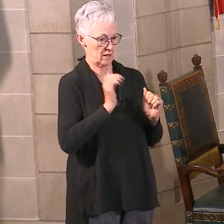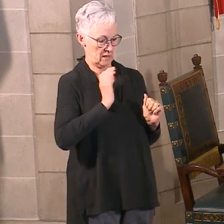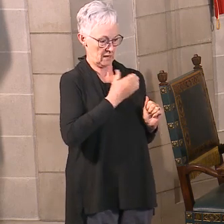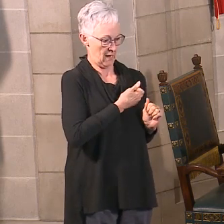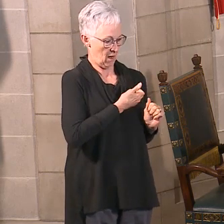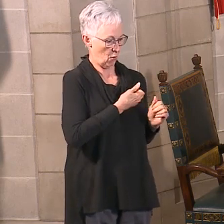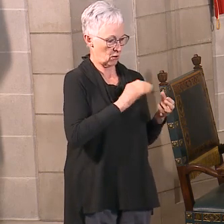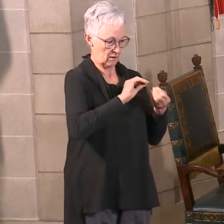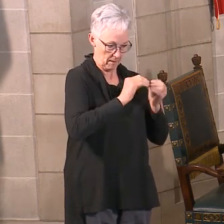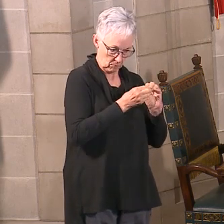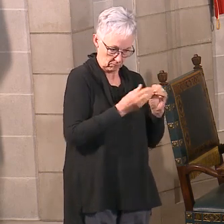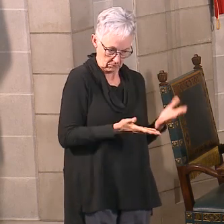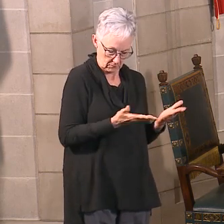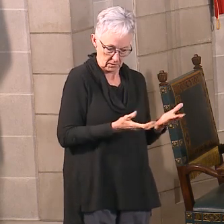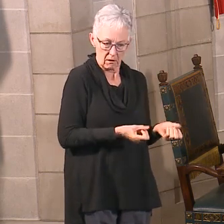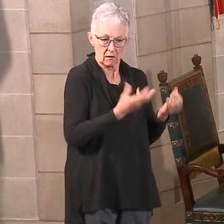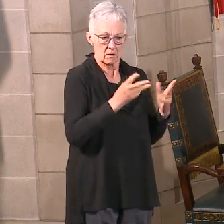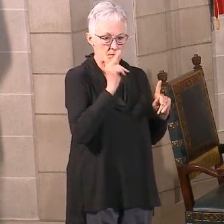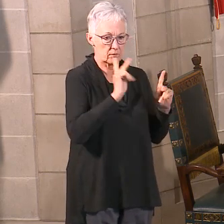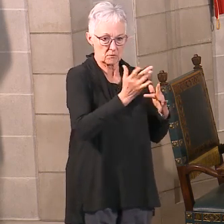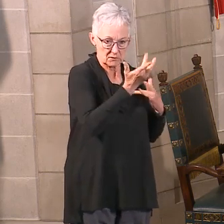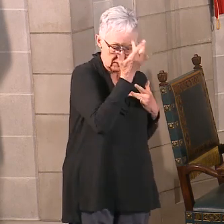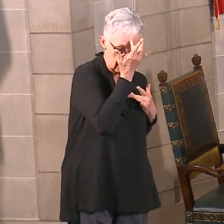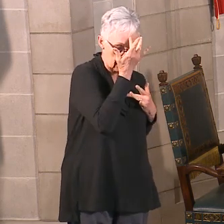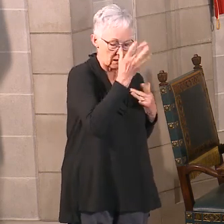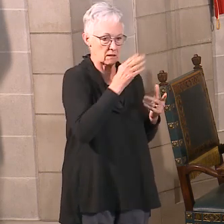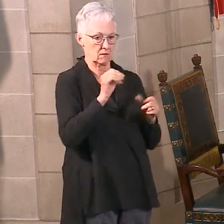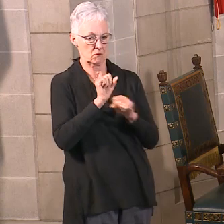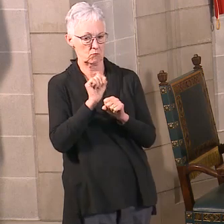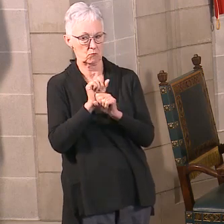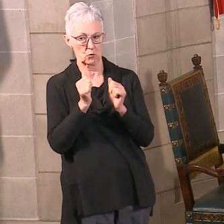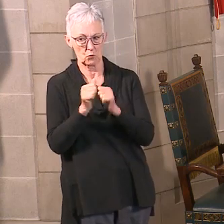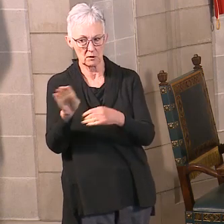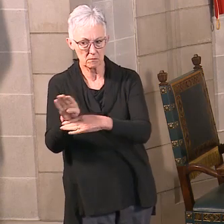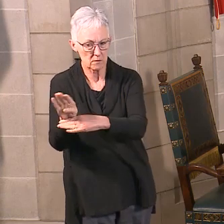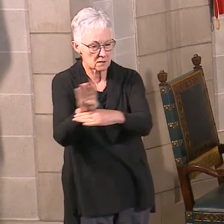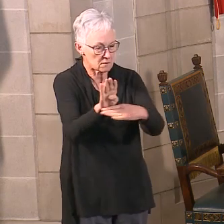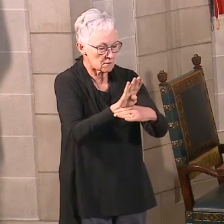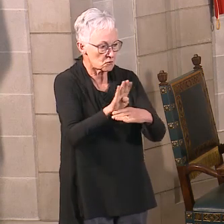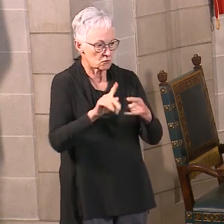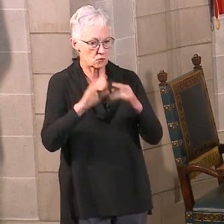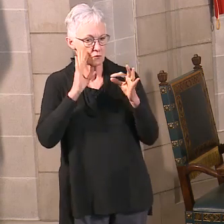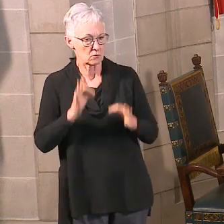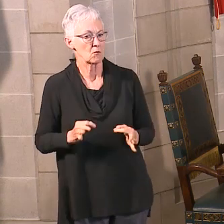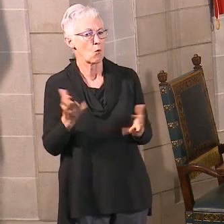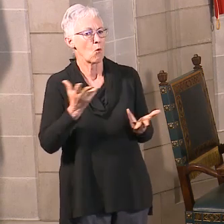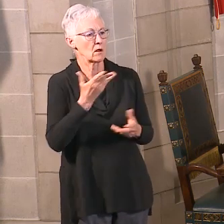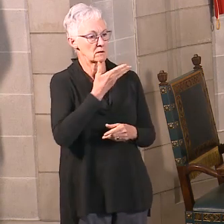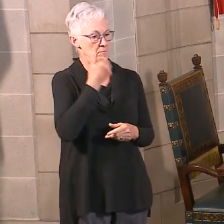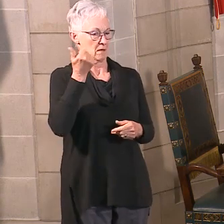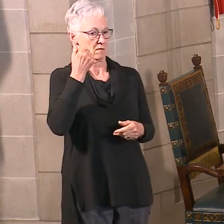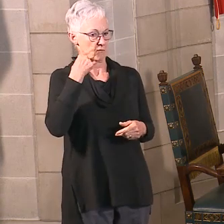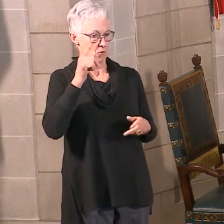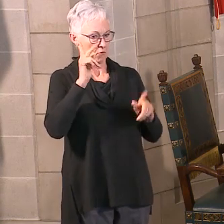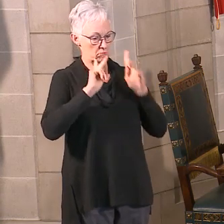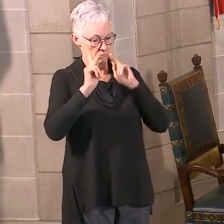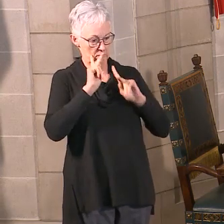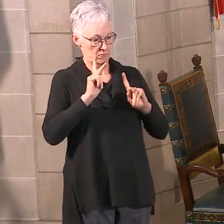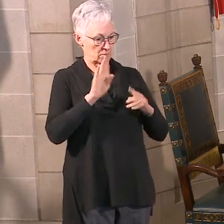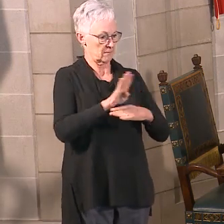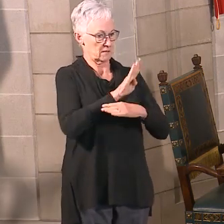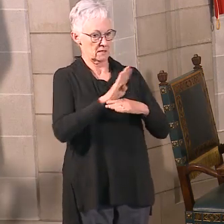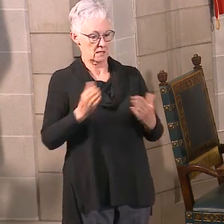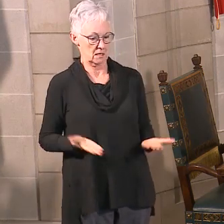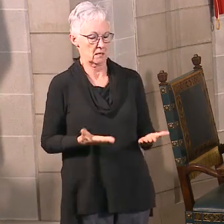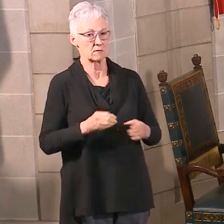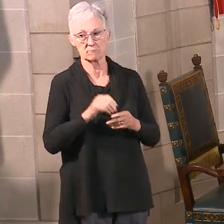these restrictions going forward, what that all means and how we will construct a plan that is right for Nebraska. Now, having said all that,